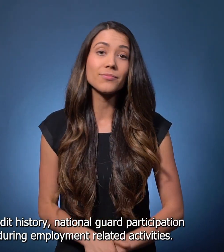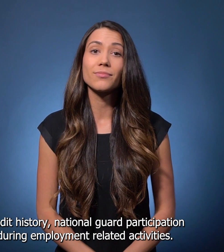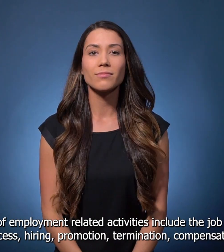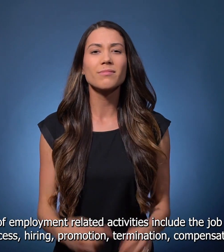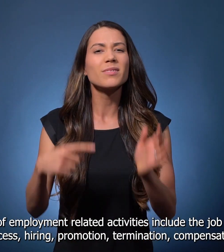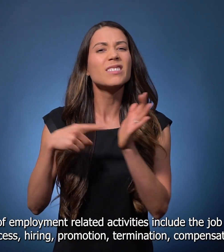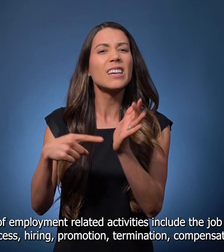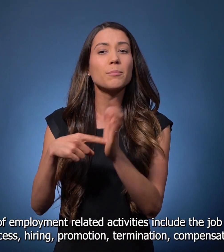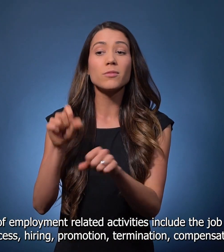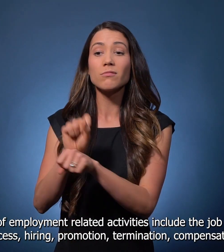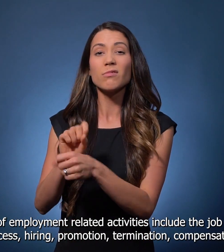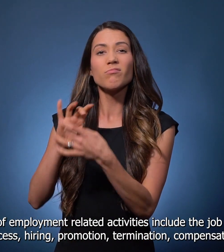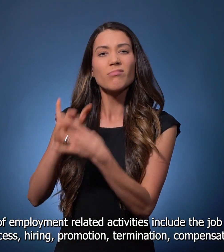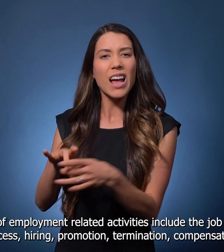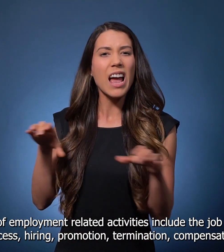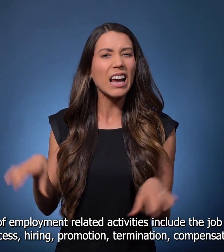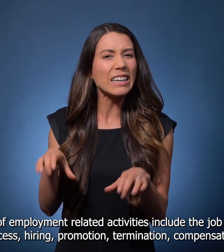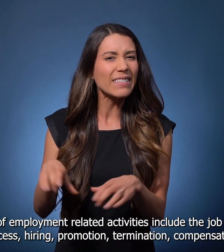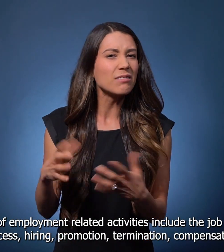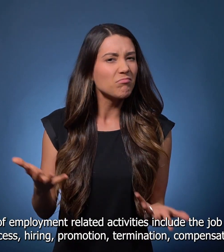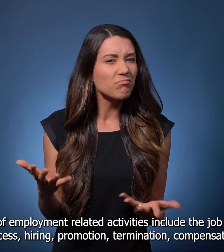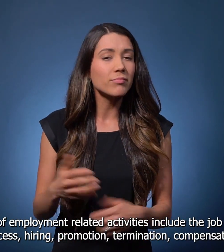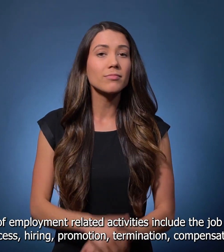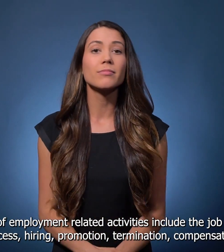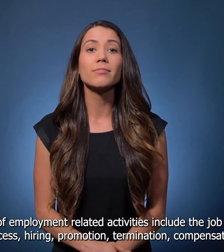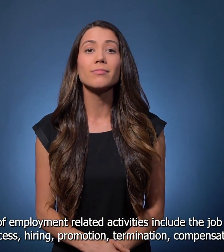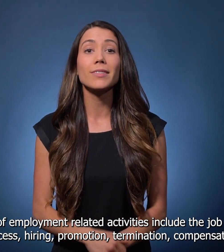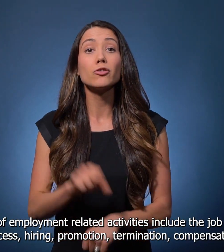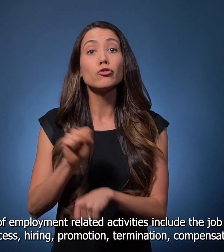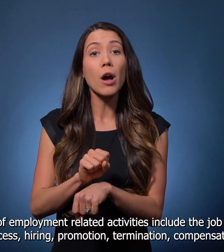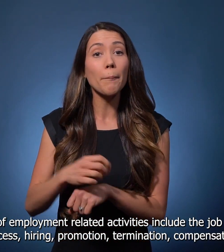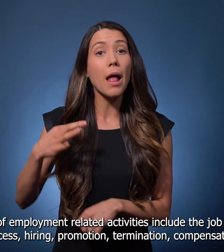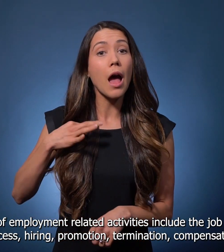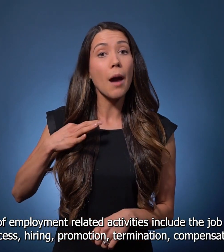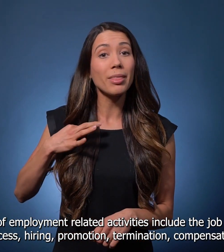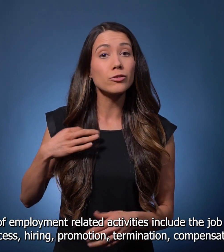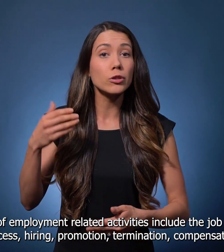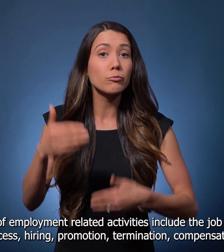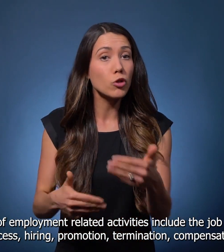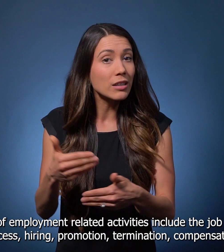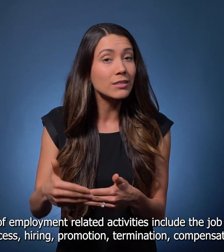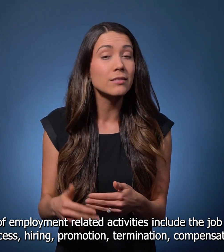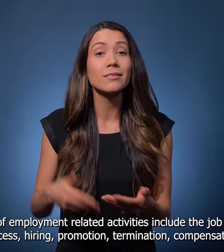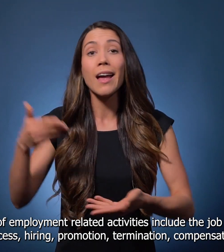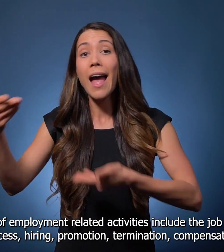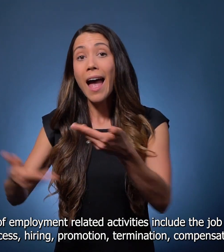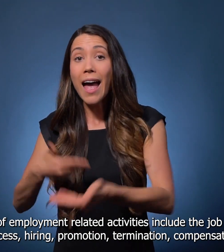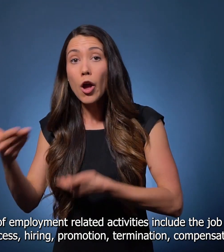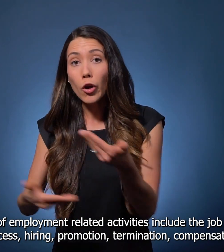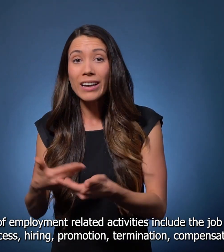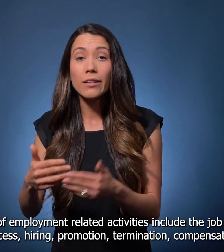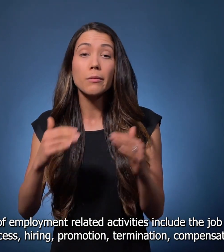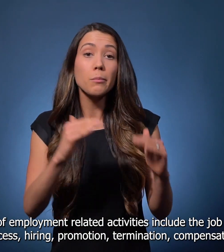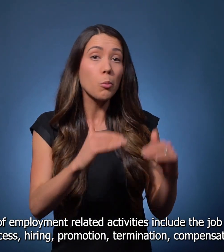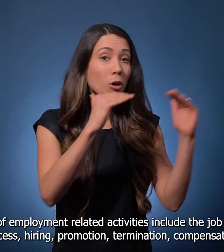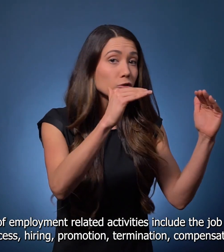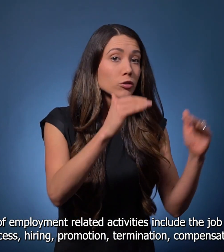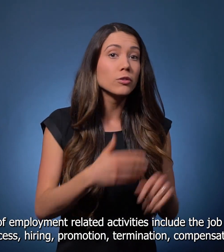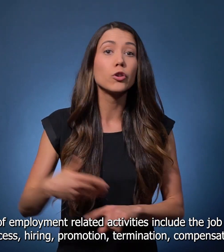Examples of employment-related activities include the job application process, hiring, promotion,